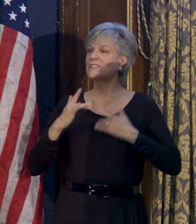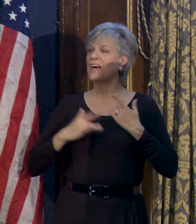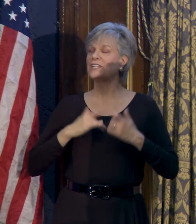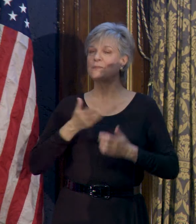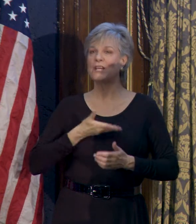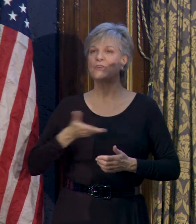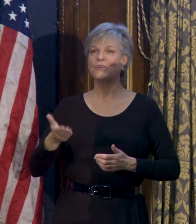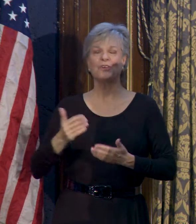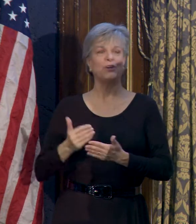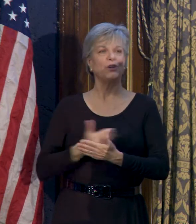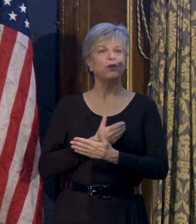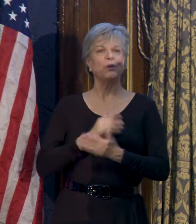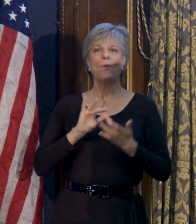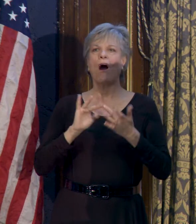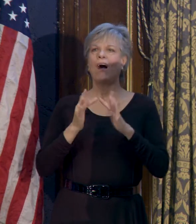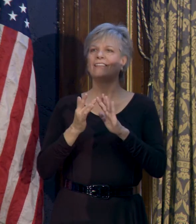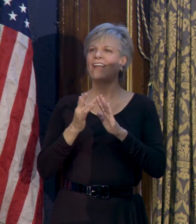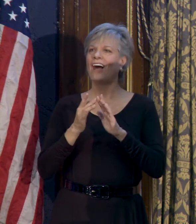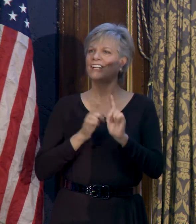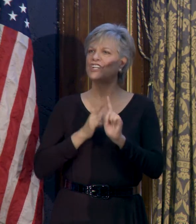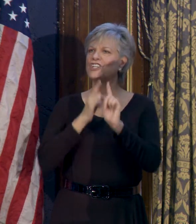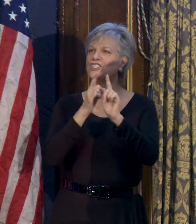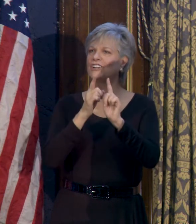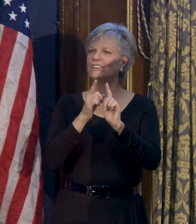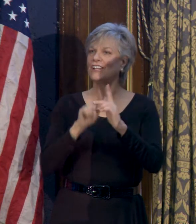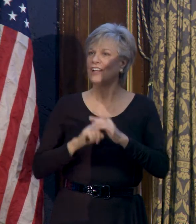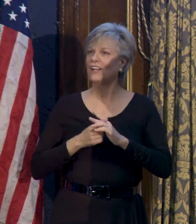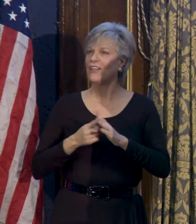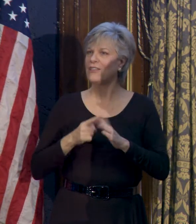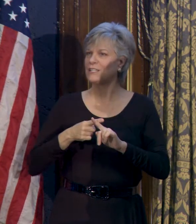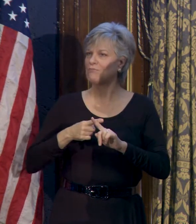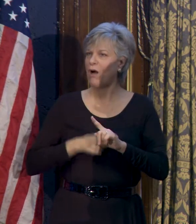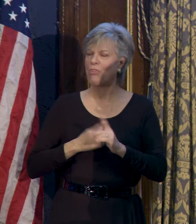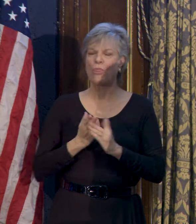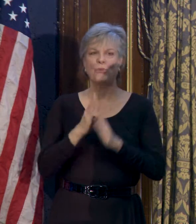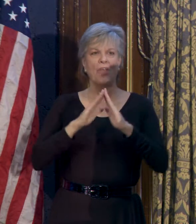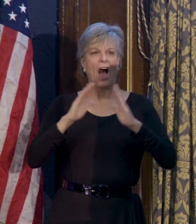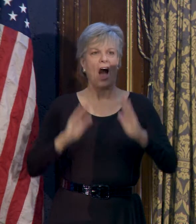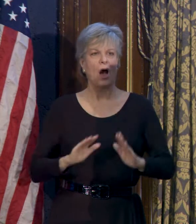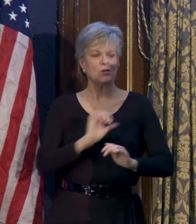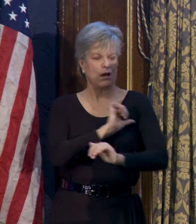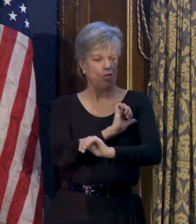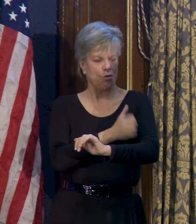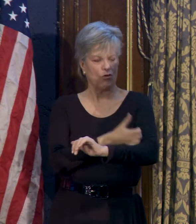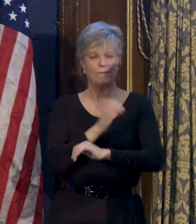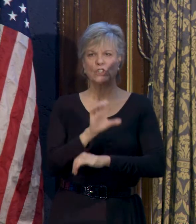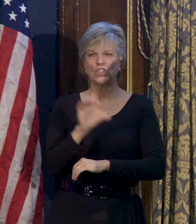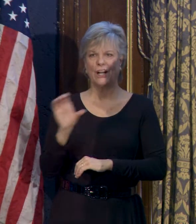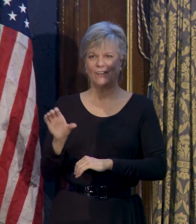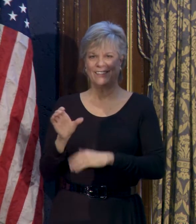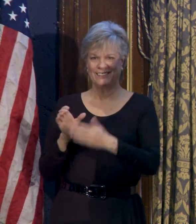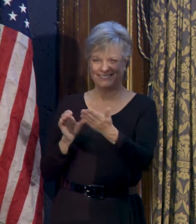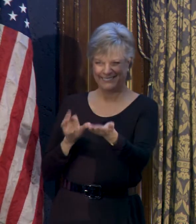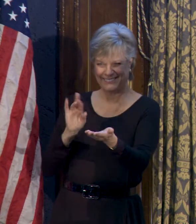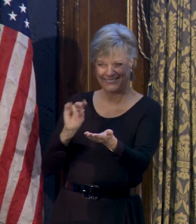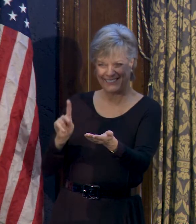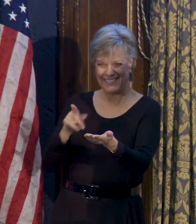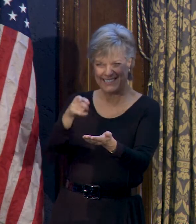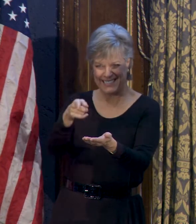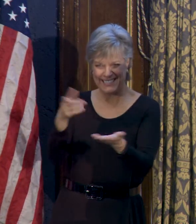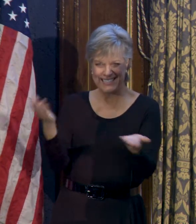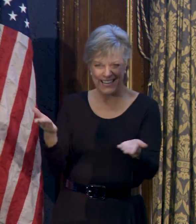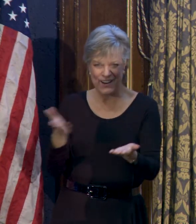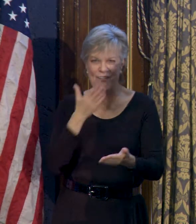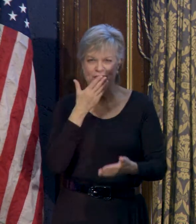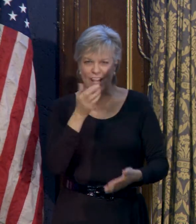introducing a new online initiative launching this month through the Housing Authority of Cook County. And Rich Manacchio is here.